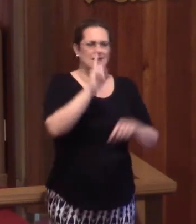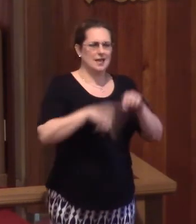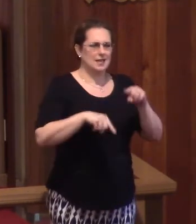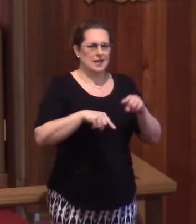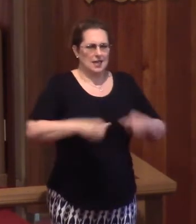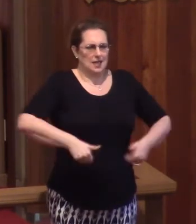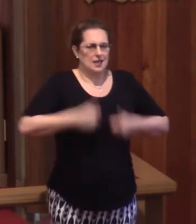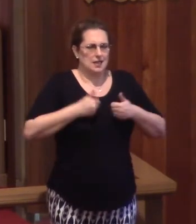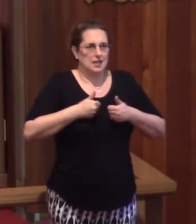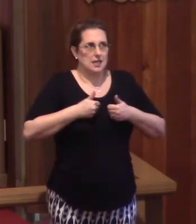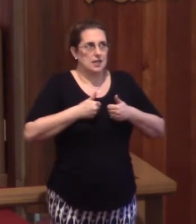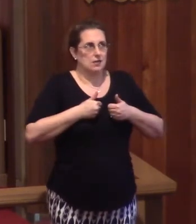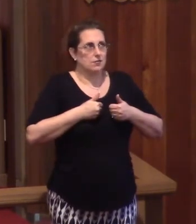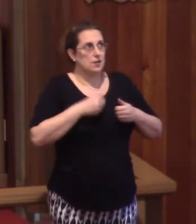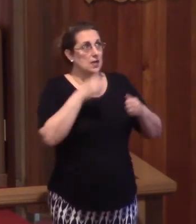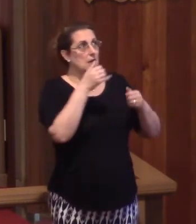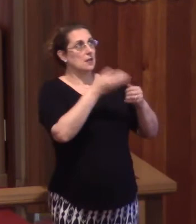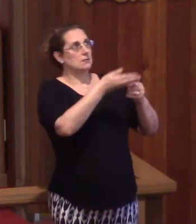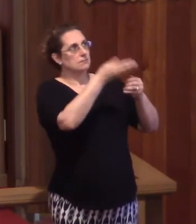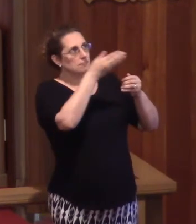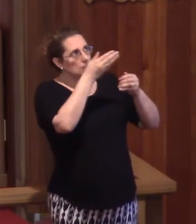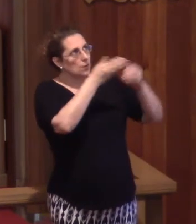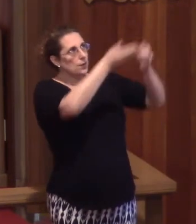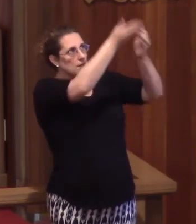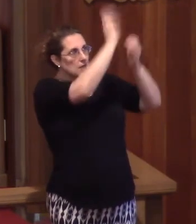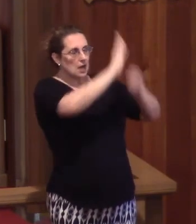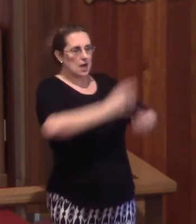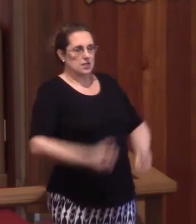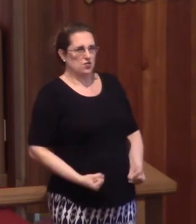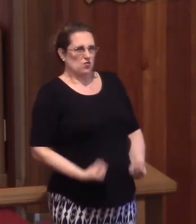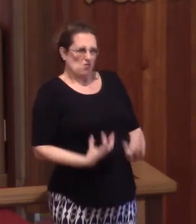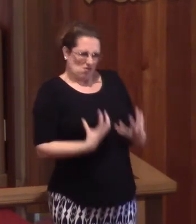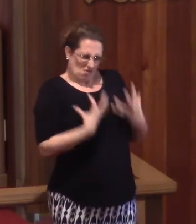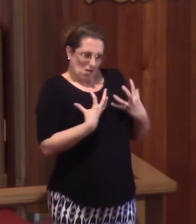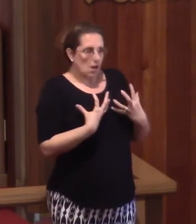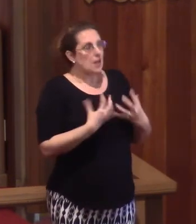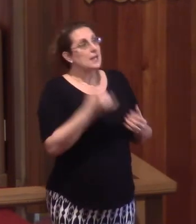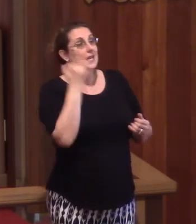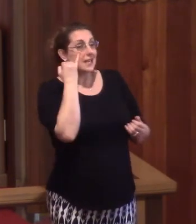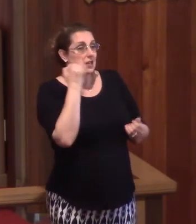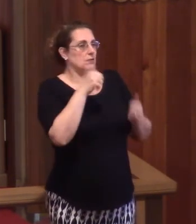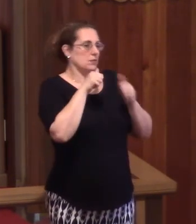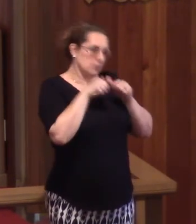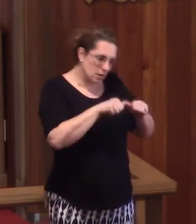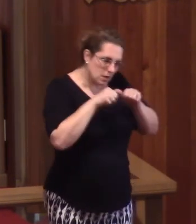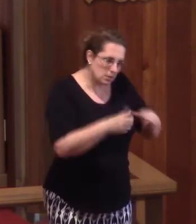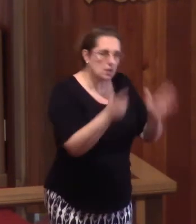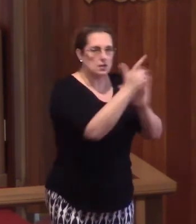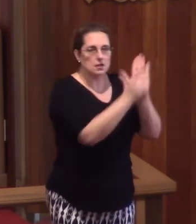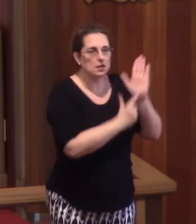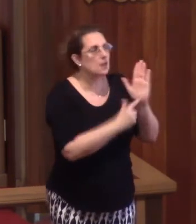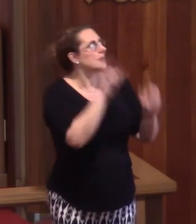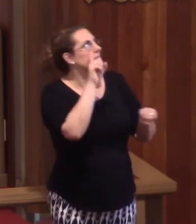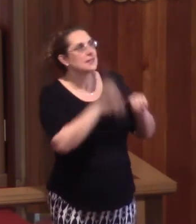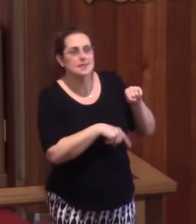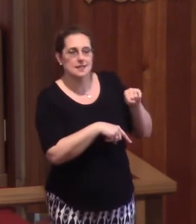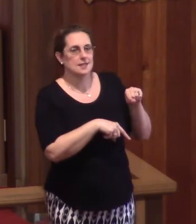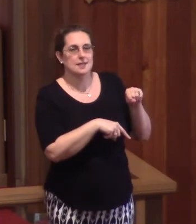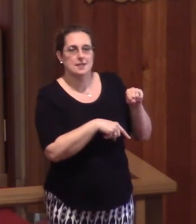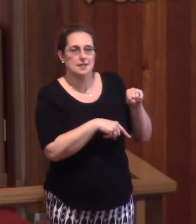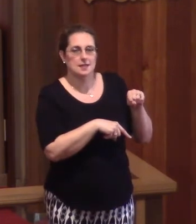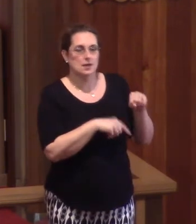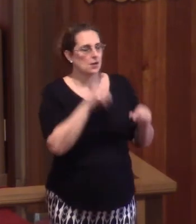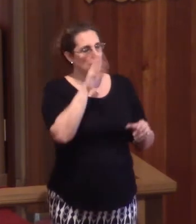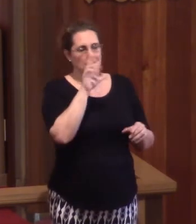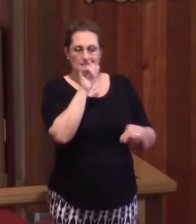survive under the wrath of God by striving to live perfectly under the law. We can't place even a